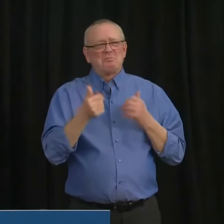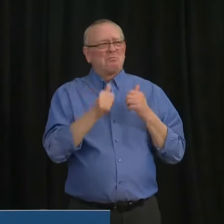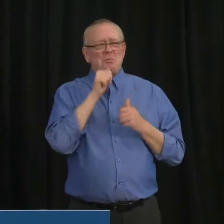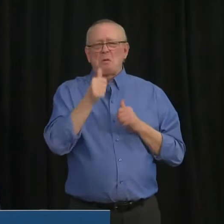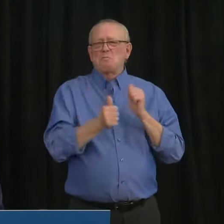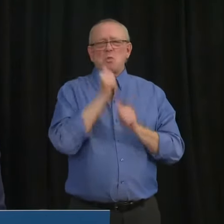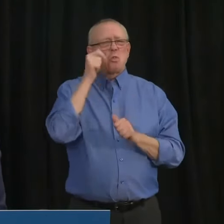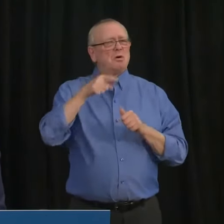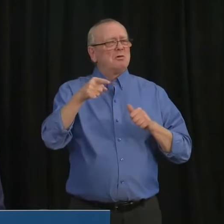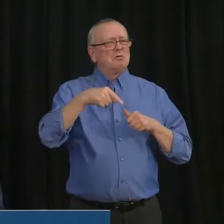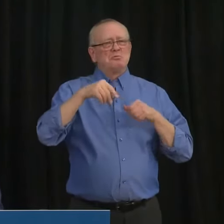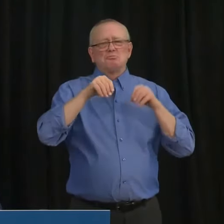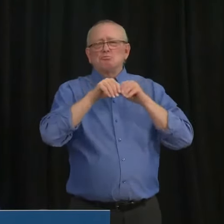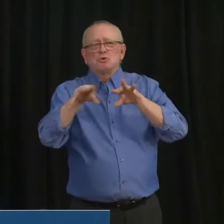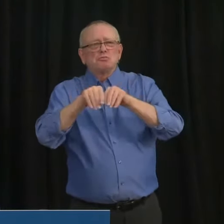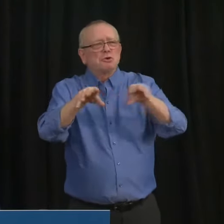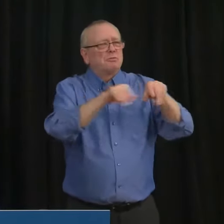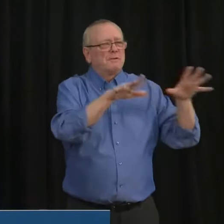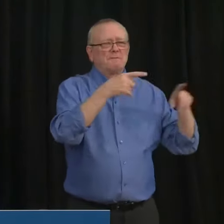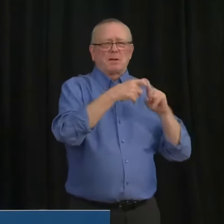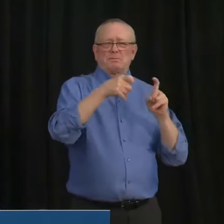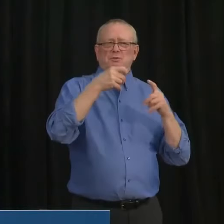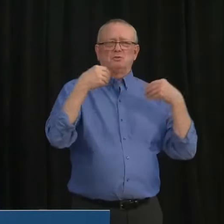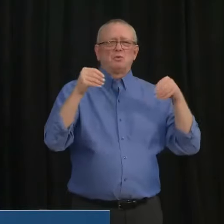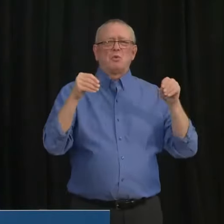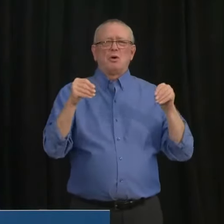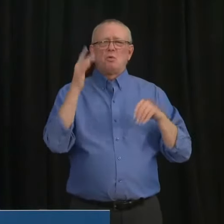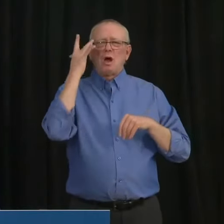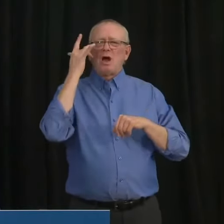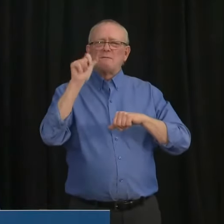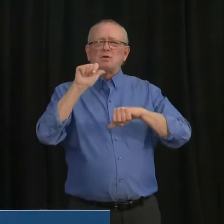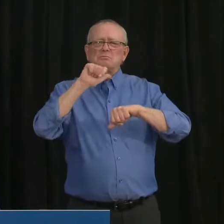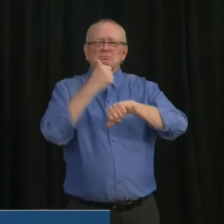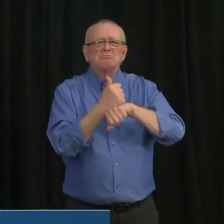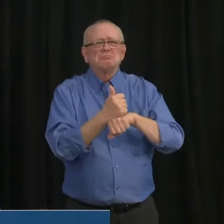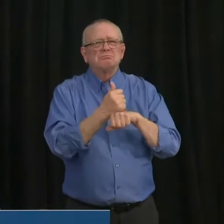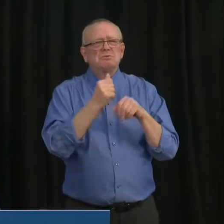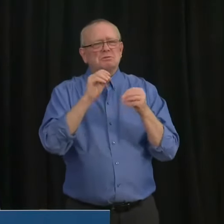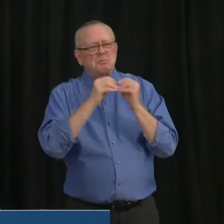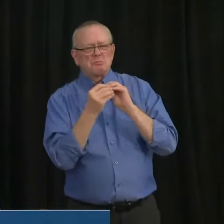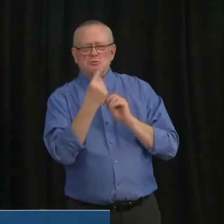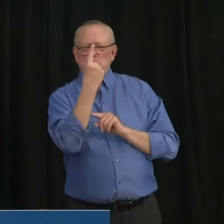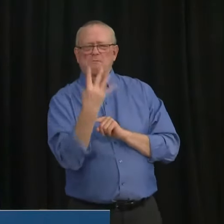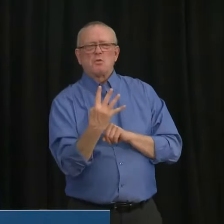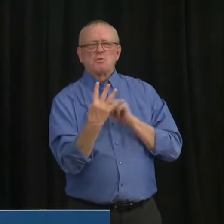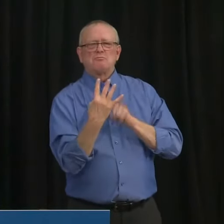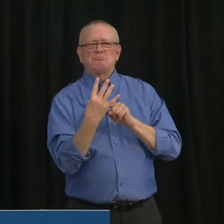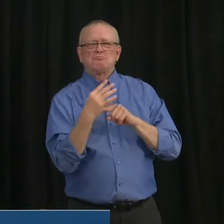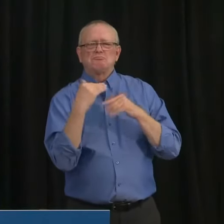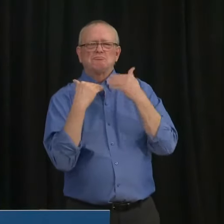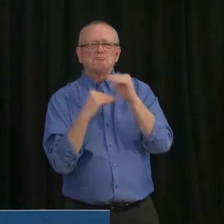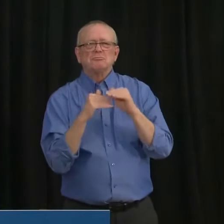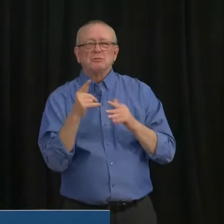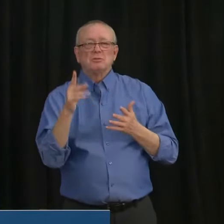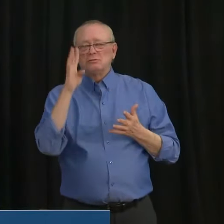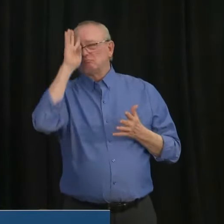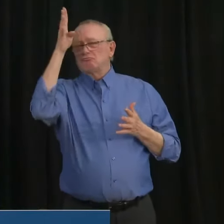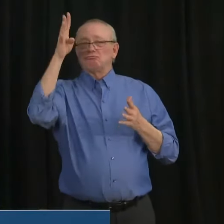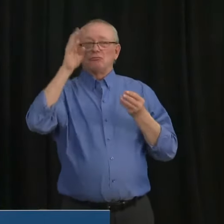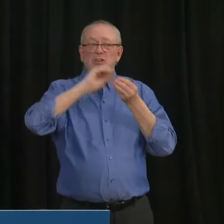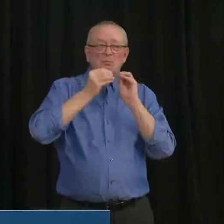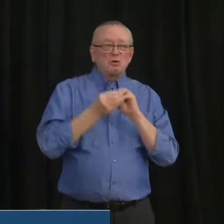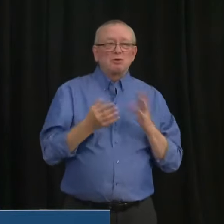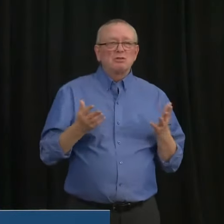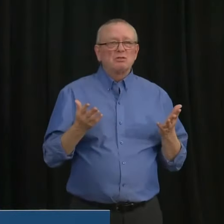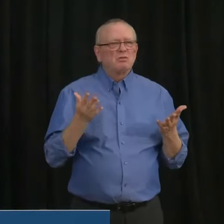-19. So, I'm wondering how you arrived at this 25% and, um, and how is that different from where